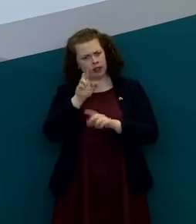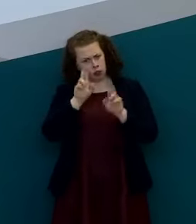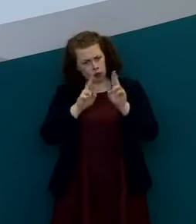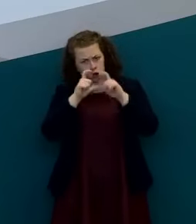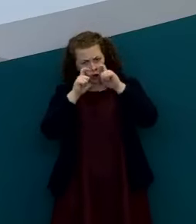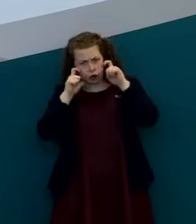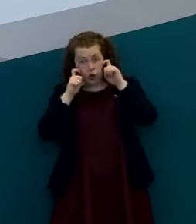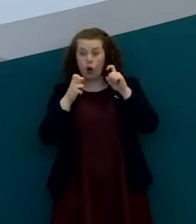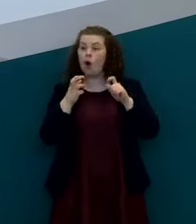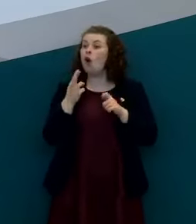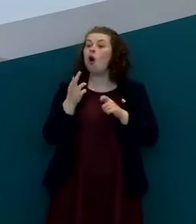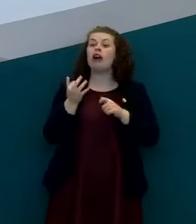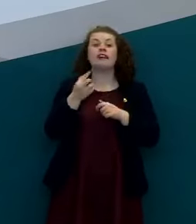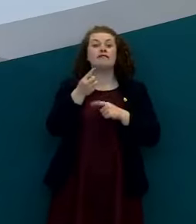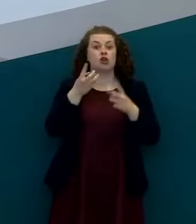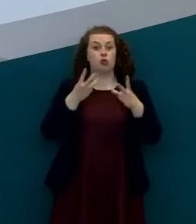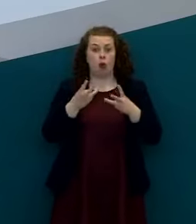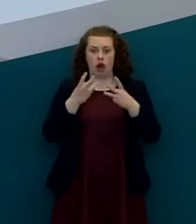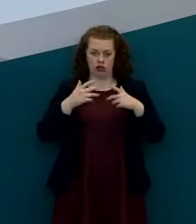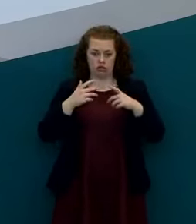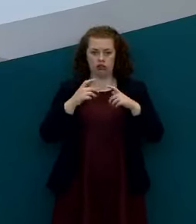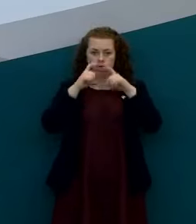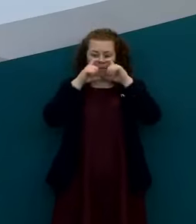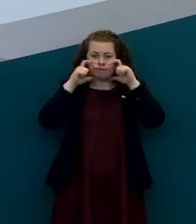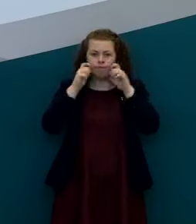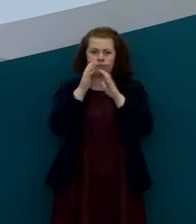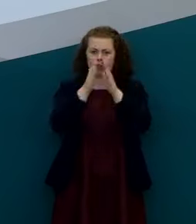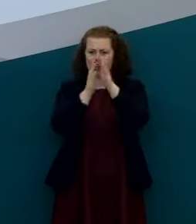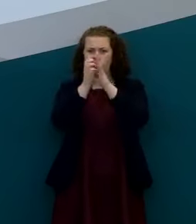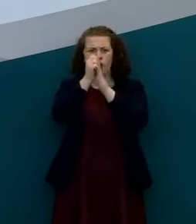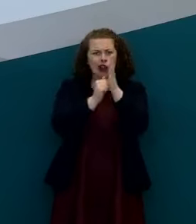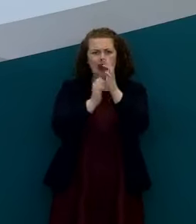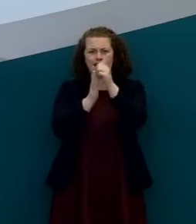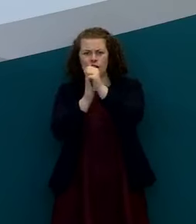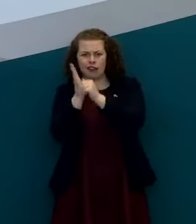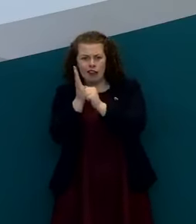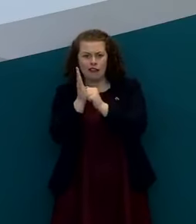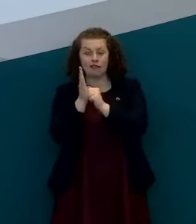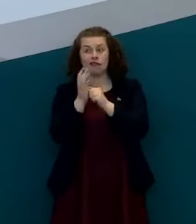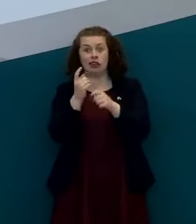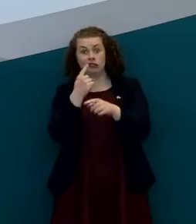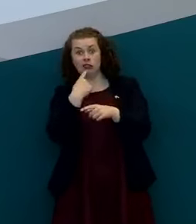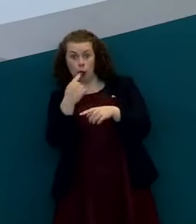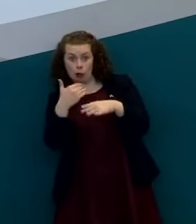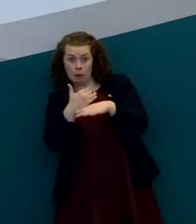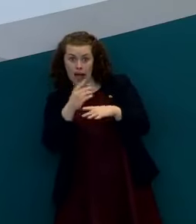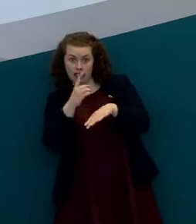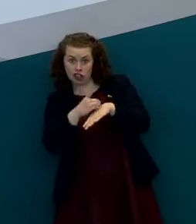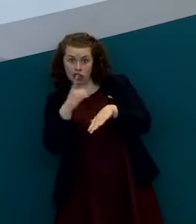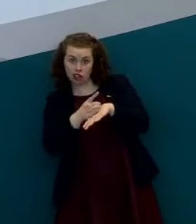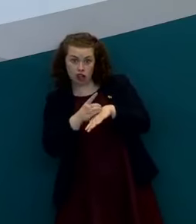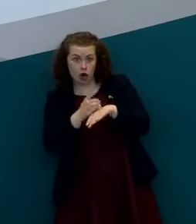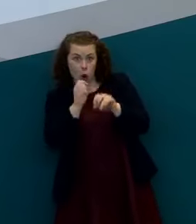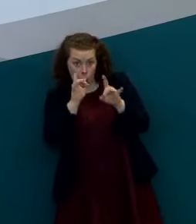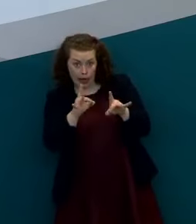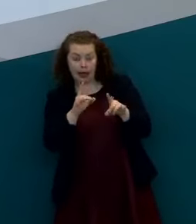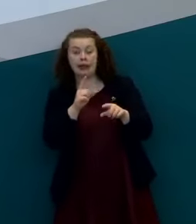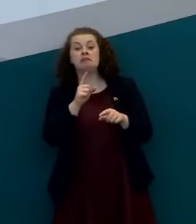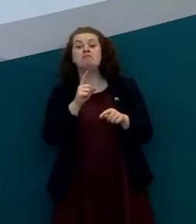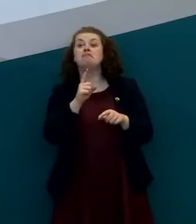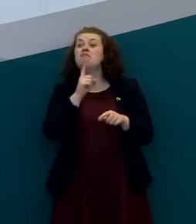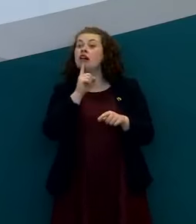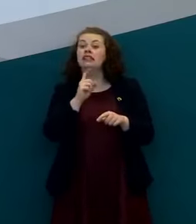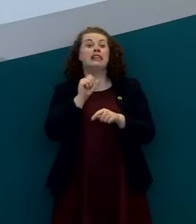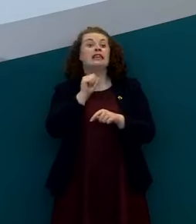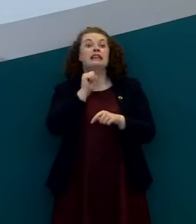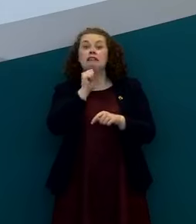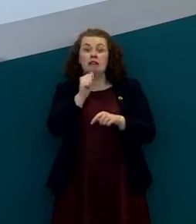any form of personal protective equipment as an individual it will be something that will be advised to you by your doctor otherwise uh we we